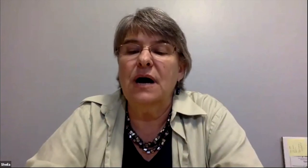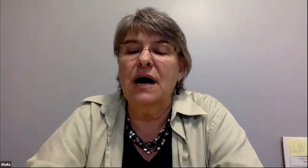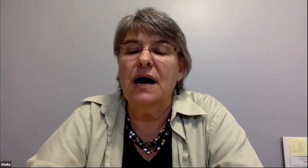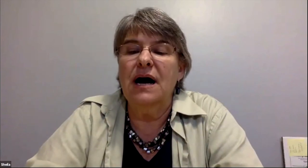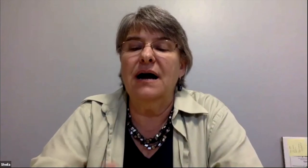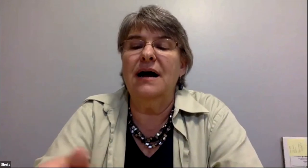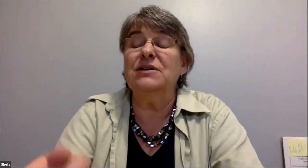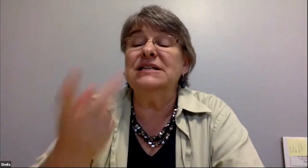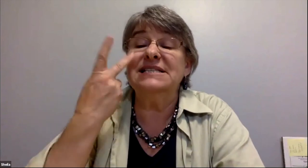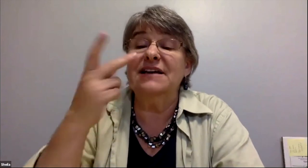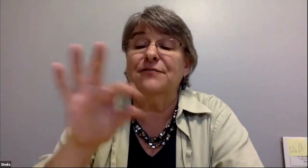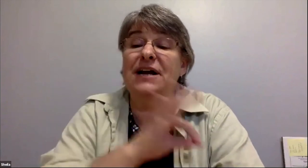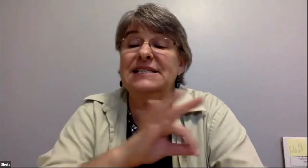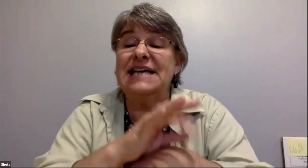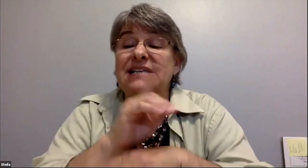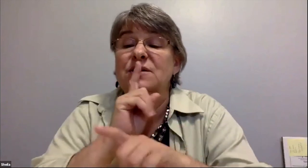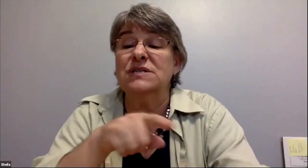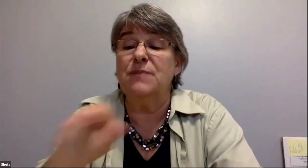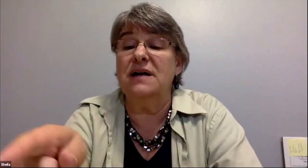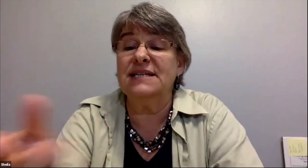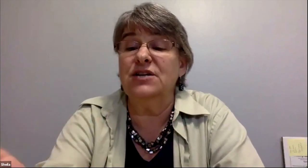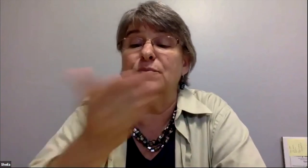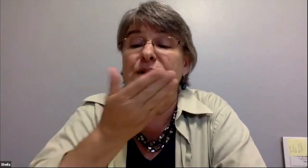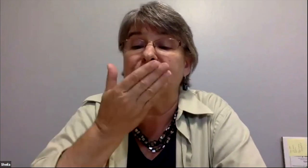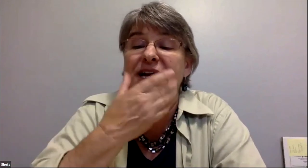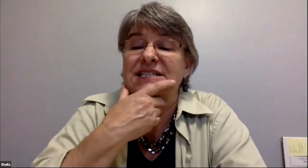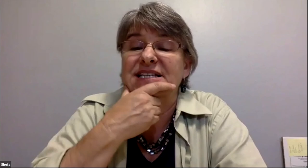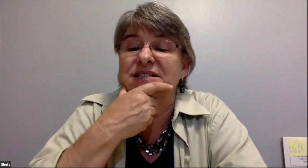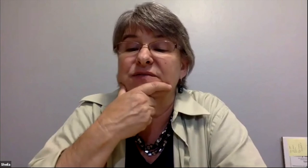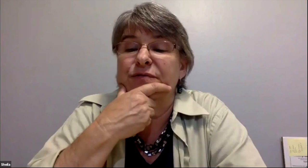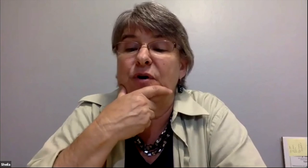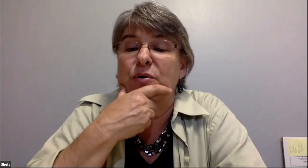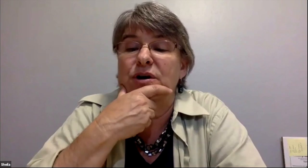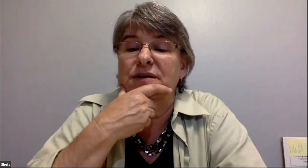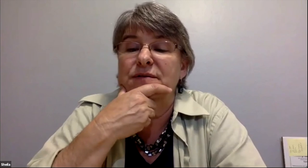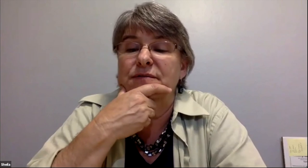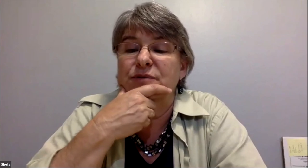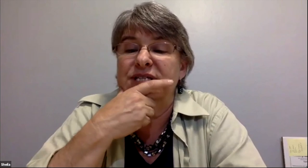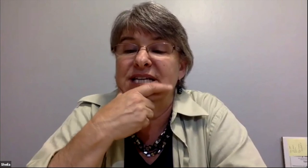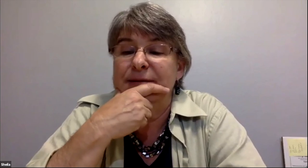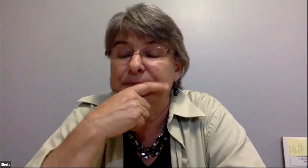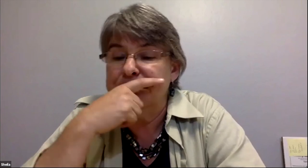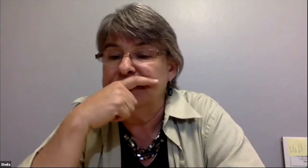so i'm going to see if francis has a response can you bring francis forward christy yeah